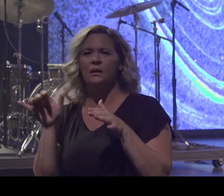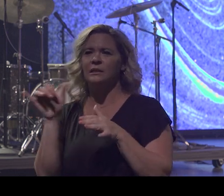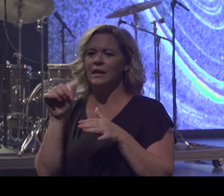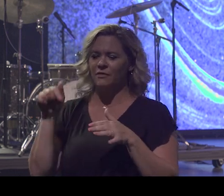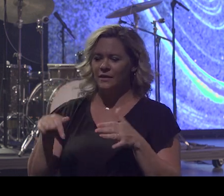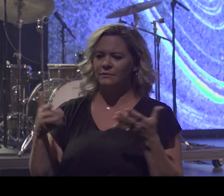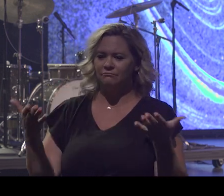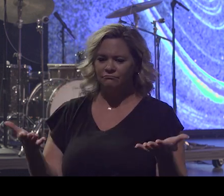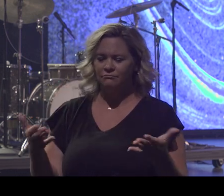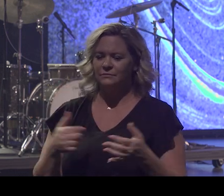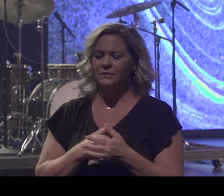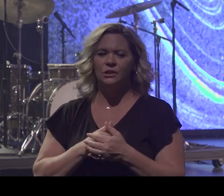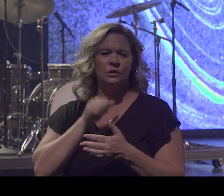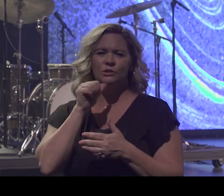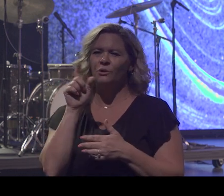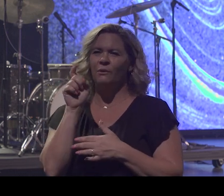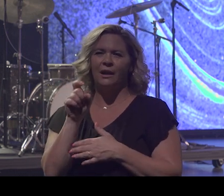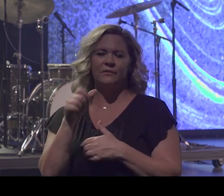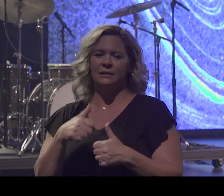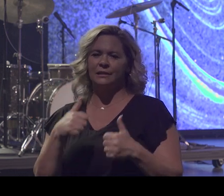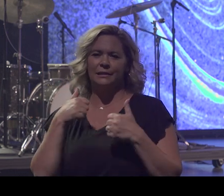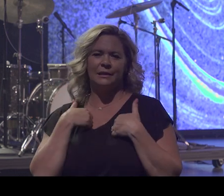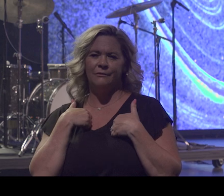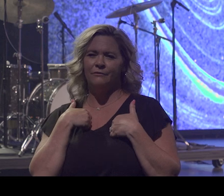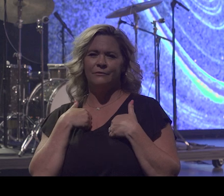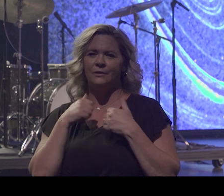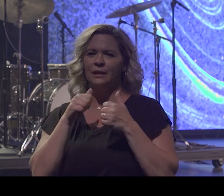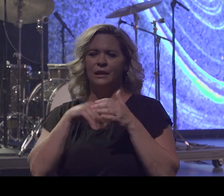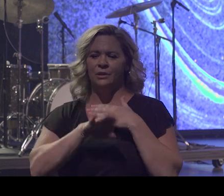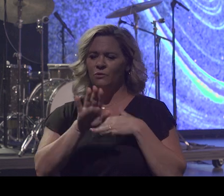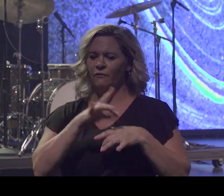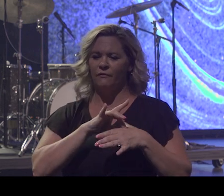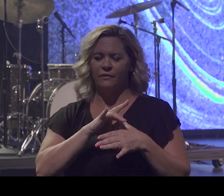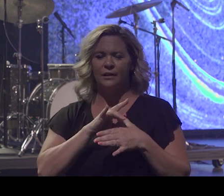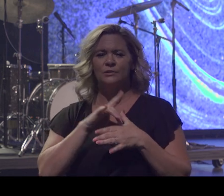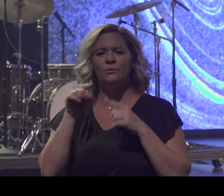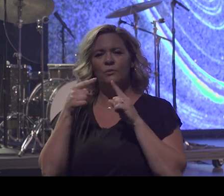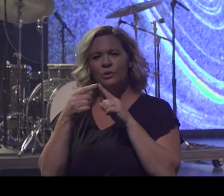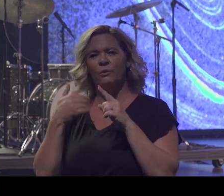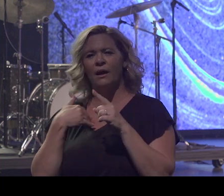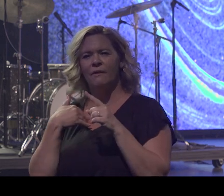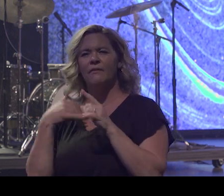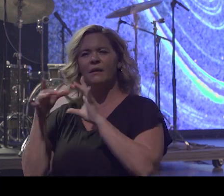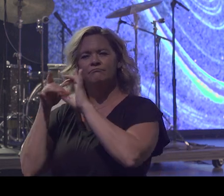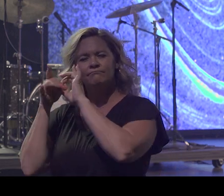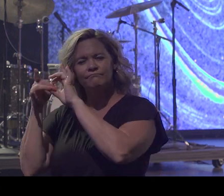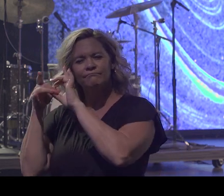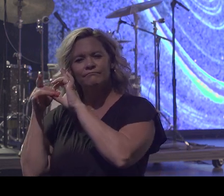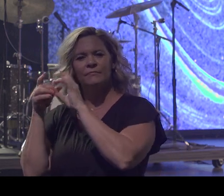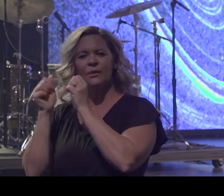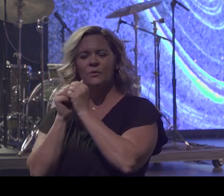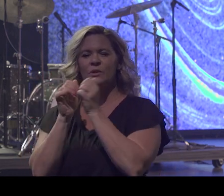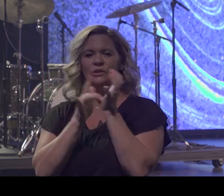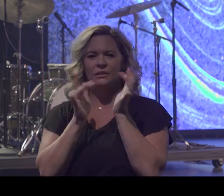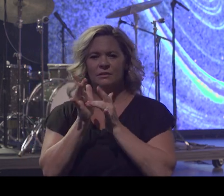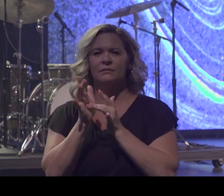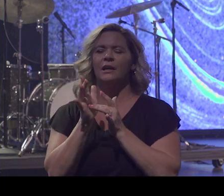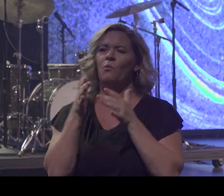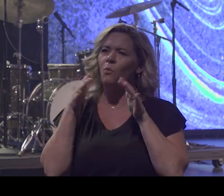don't have to live according to your flesh anymore when you come to have a personal relationship with Jesus and you walk with Jesus. You don't have to